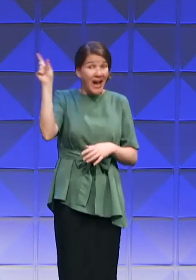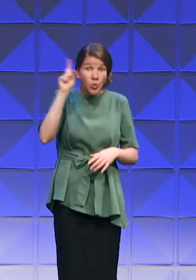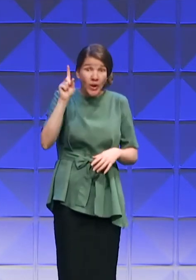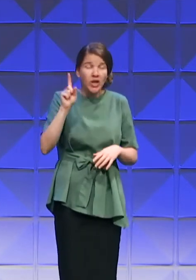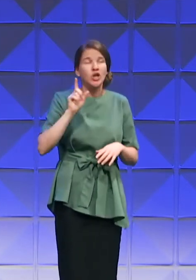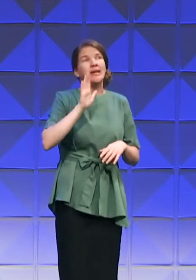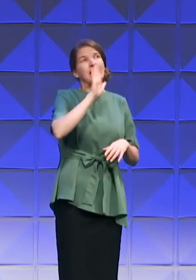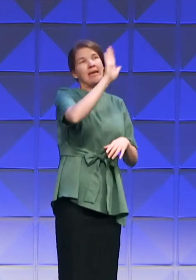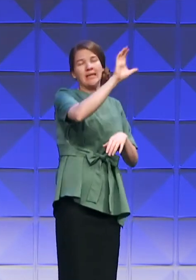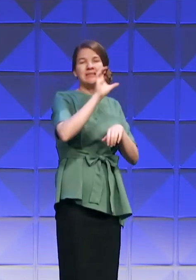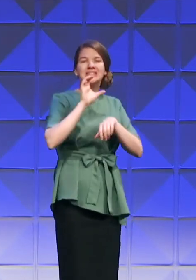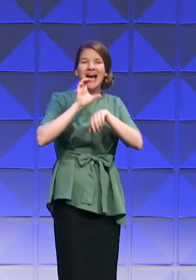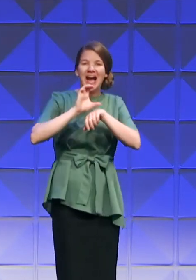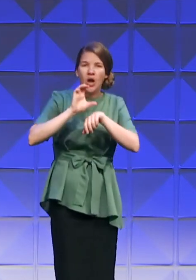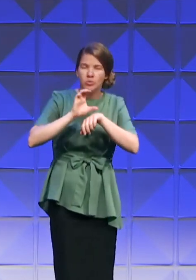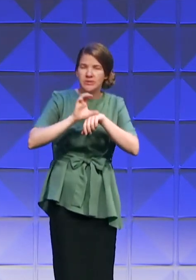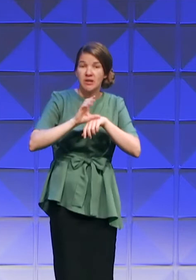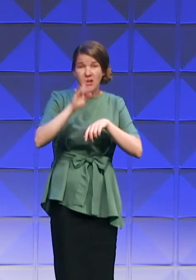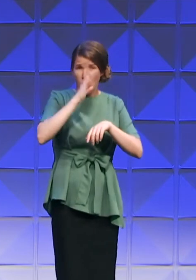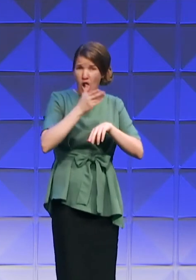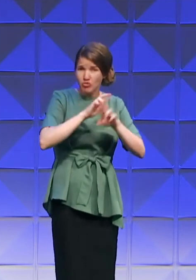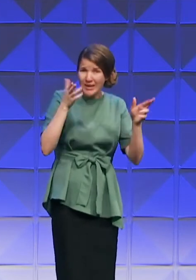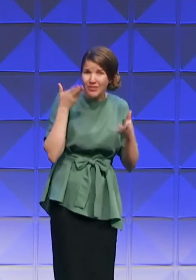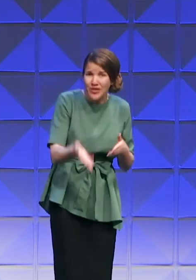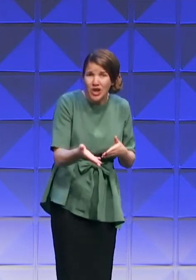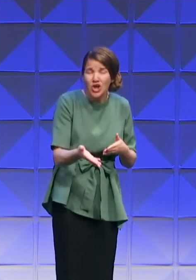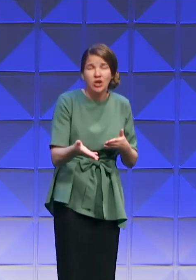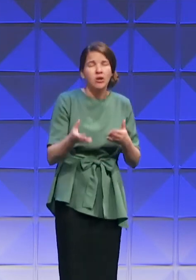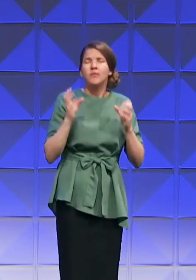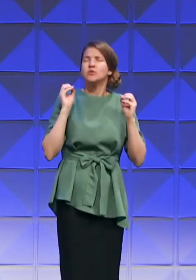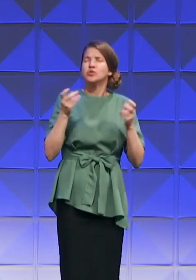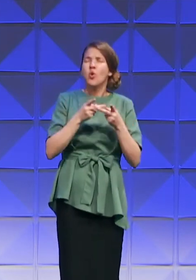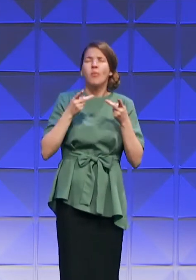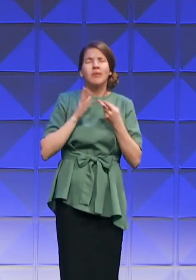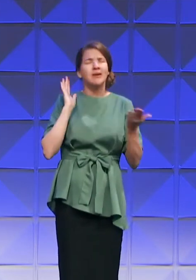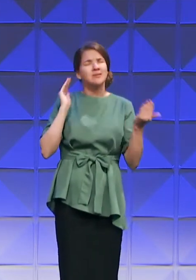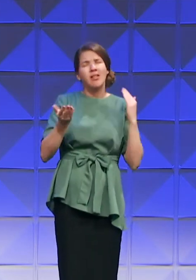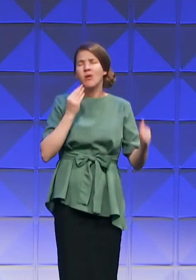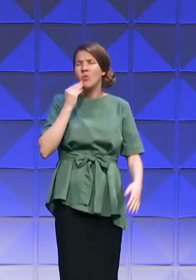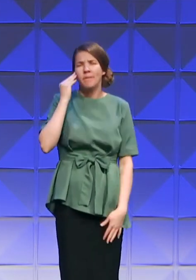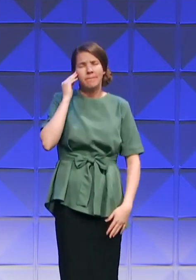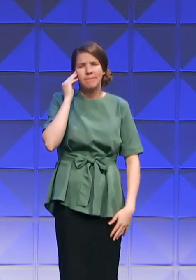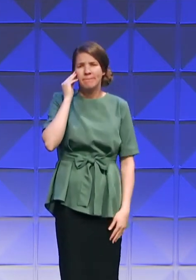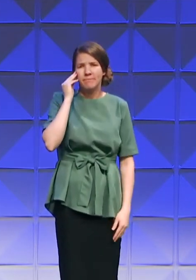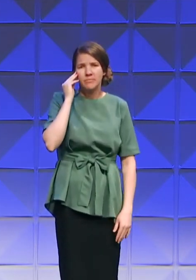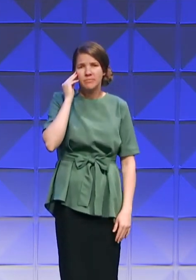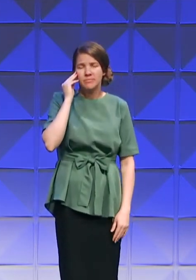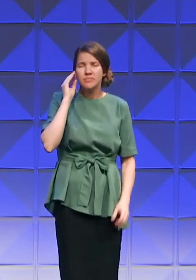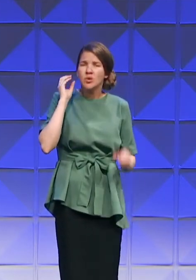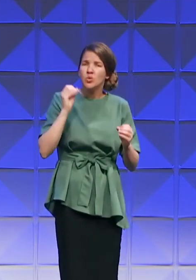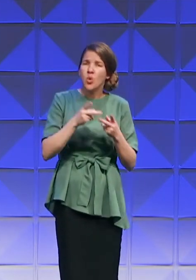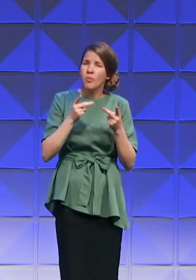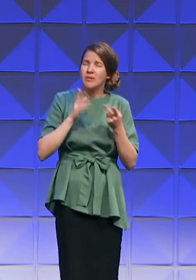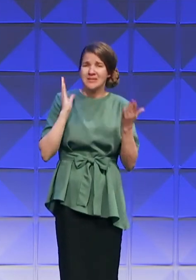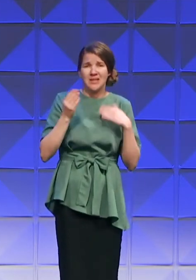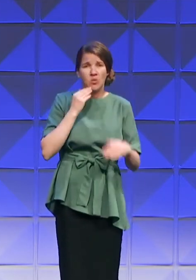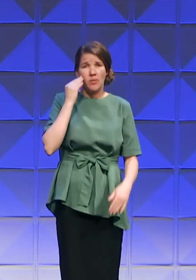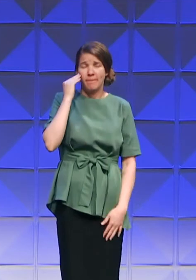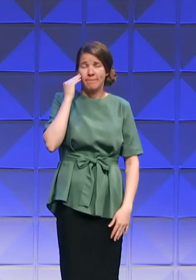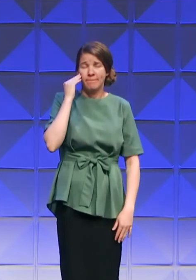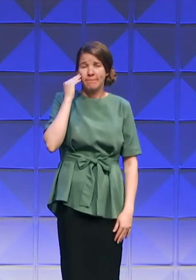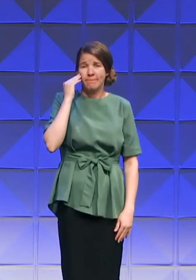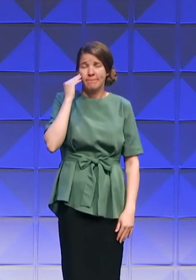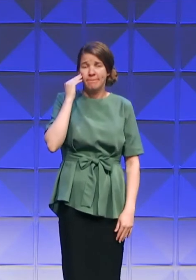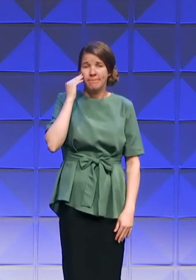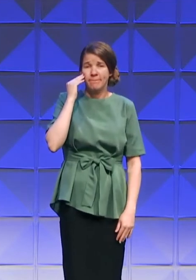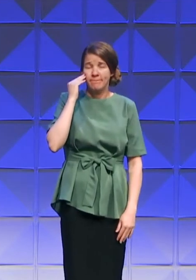house, where God dwells. There's no place like home. No place. The